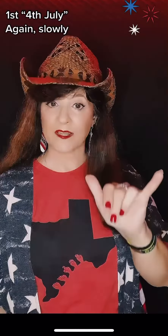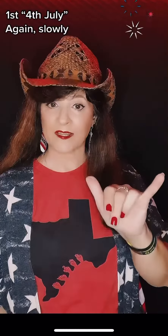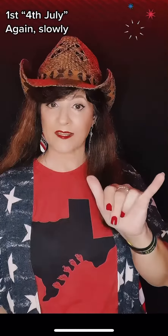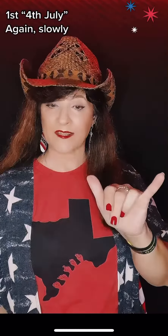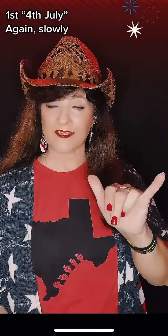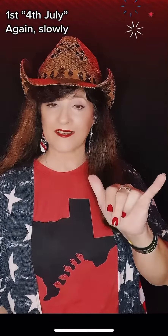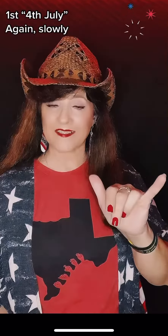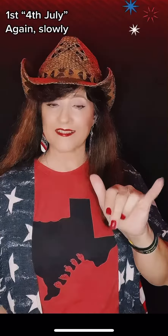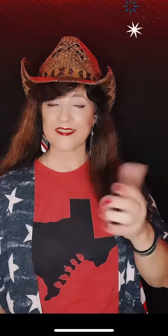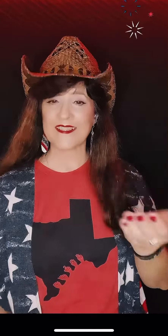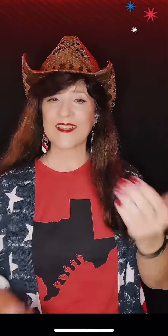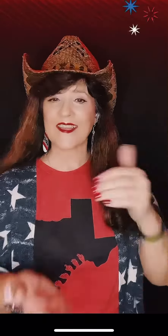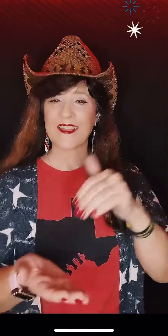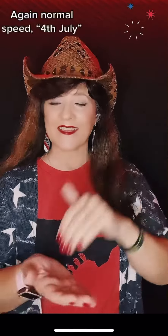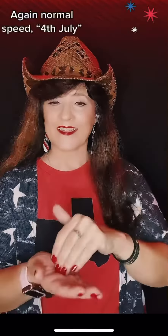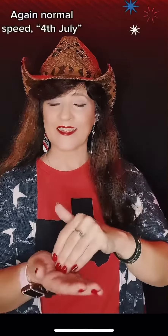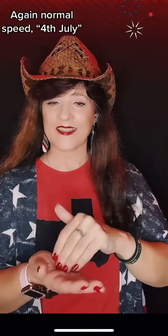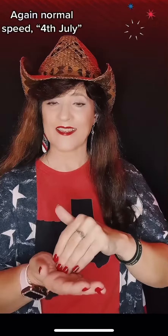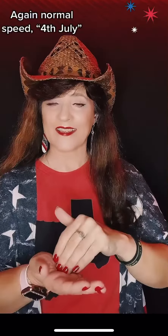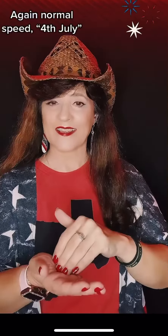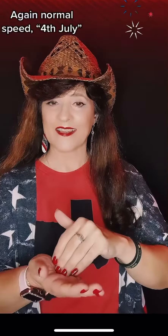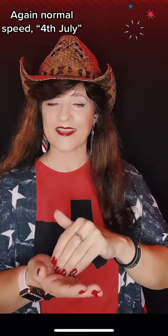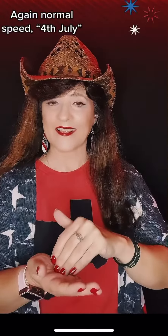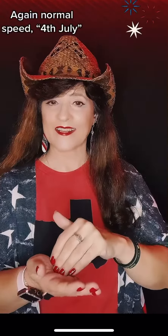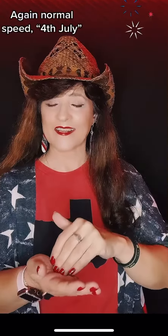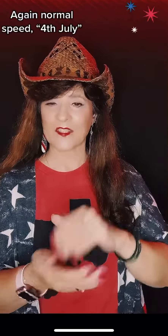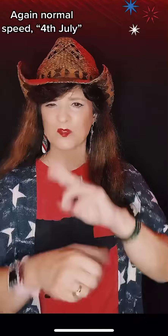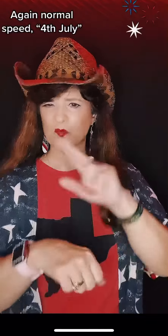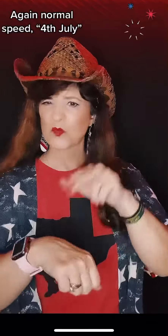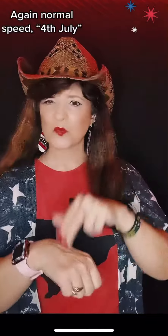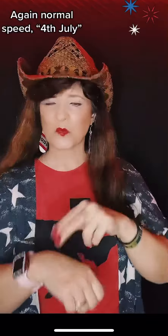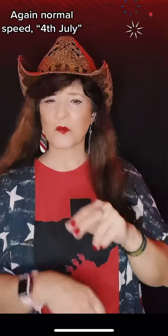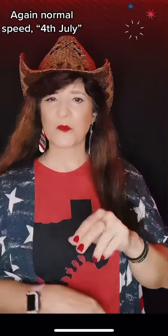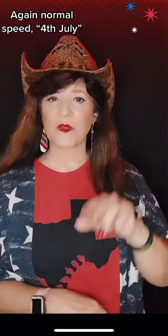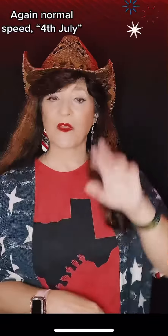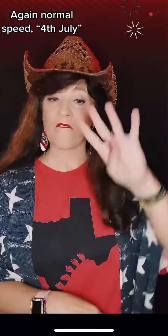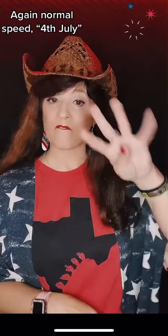love this land. And God bless the USA.